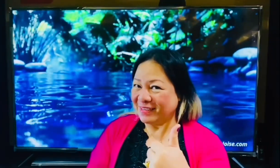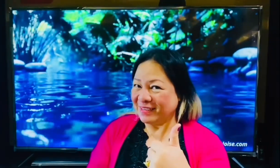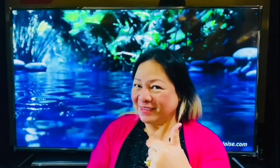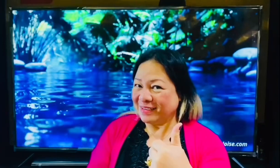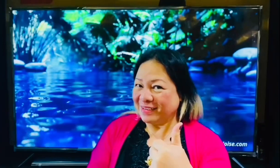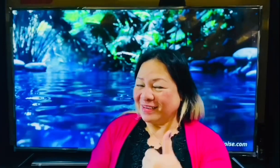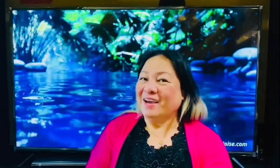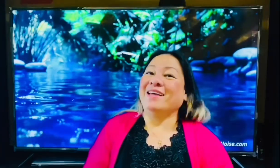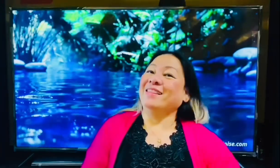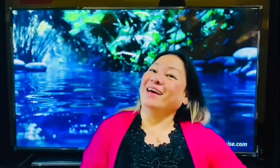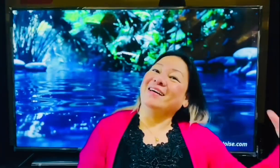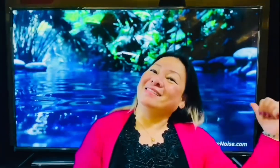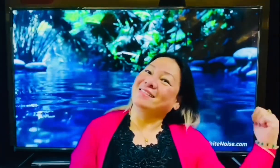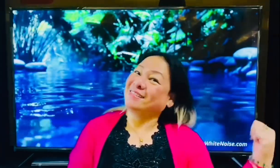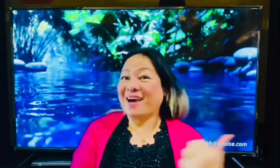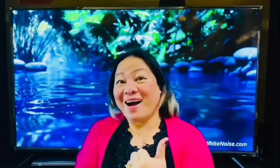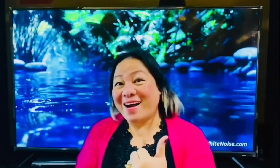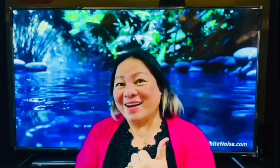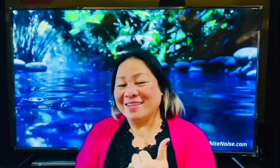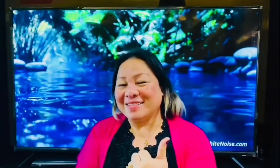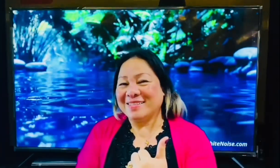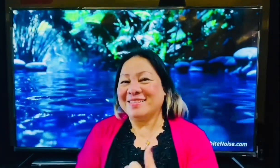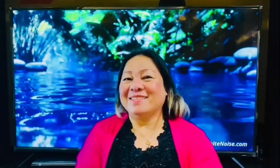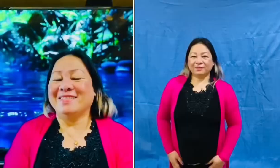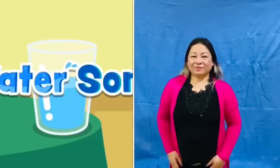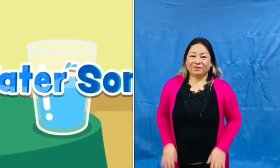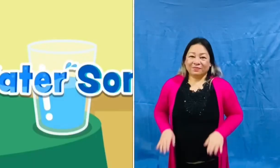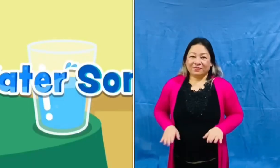let's start